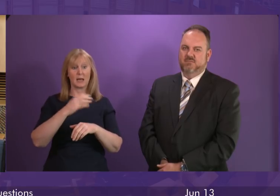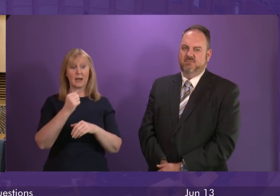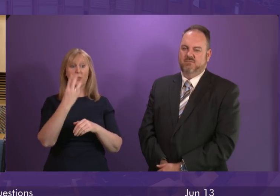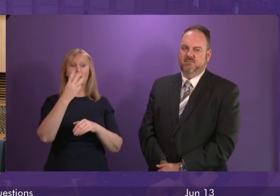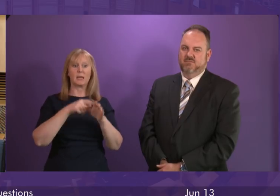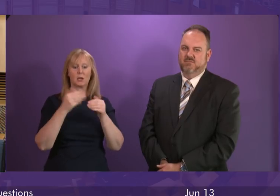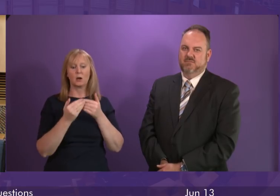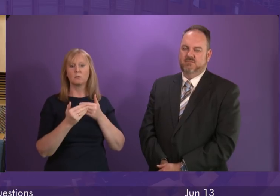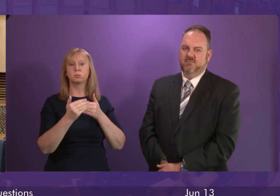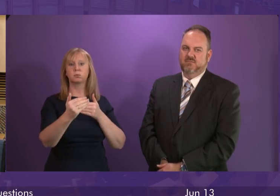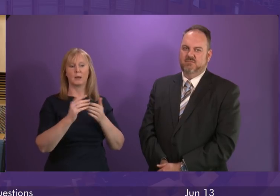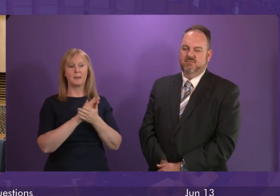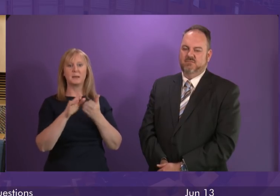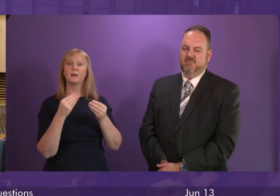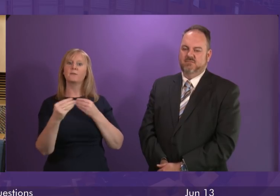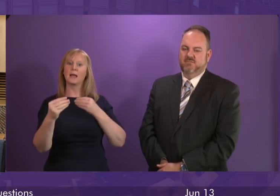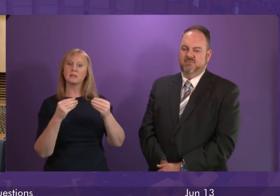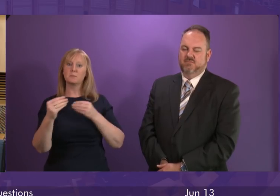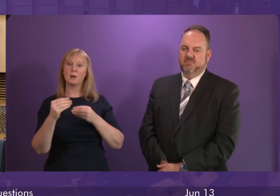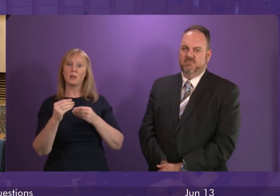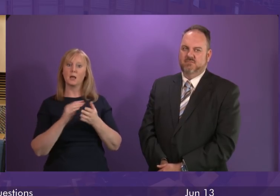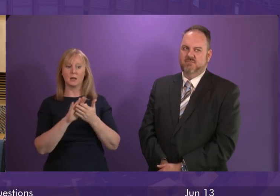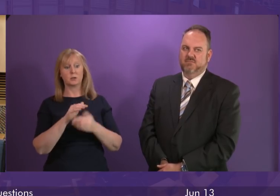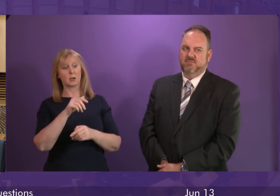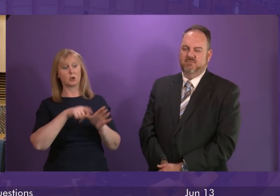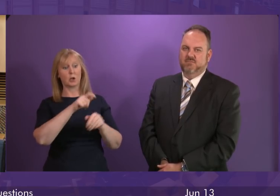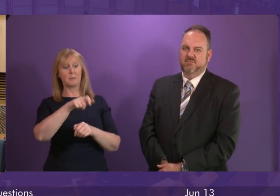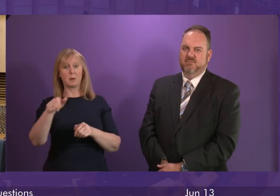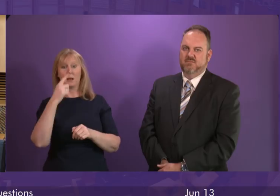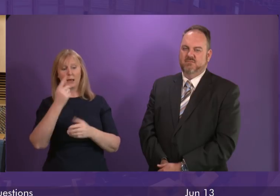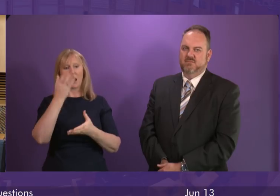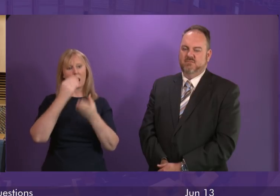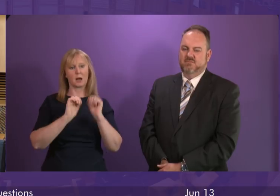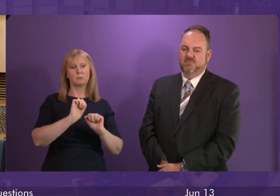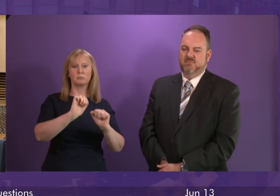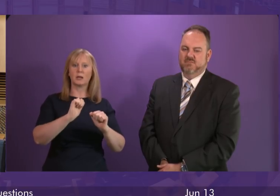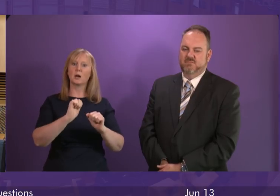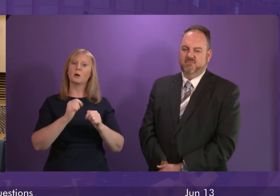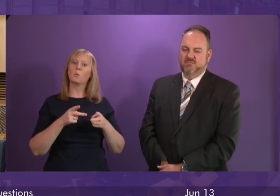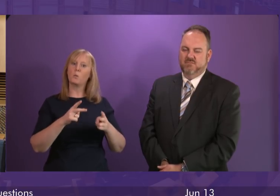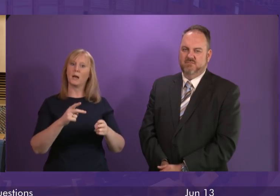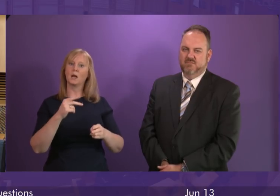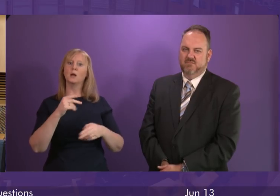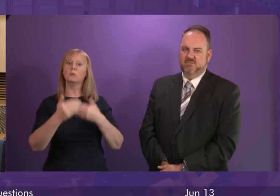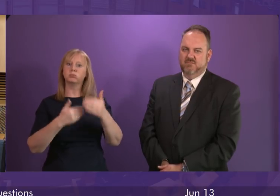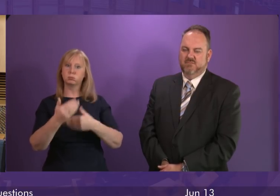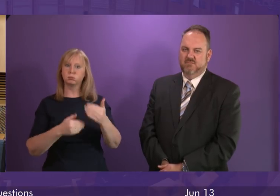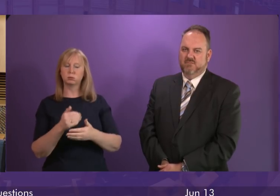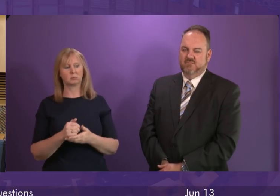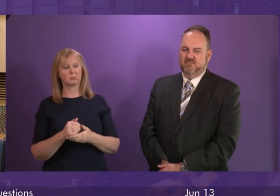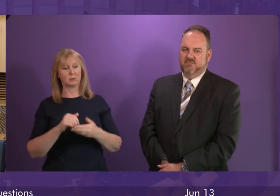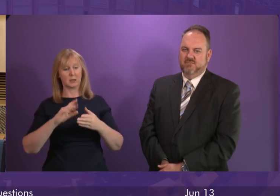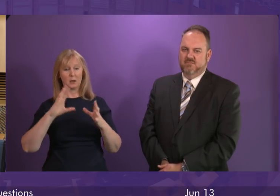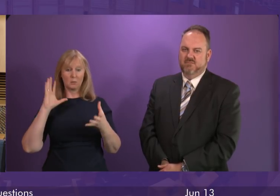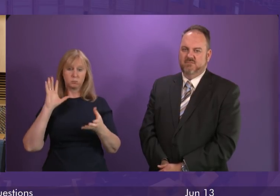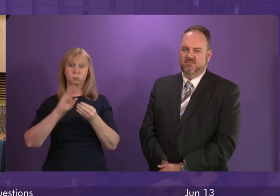-year period gives much greater flexibility and allows them to learn at a stage when they are ready. It's the entirety of the senior phase